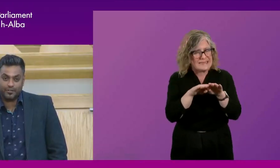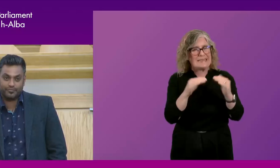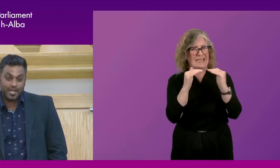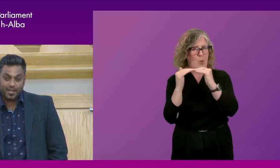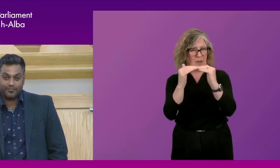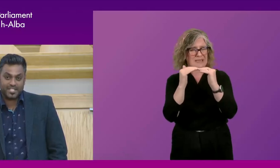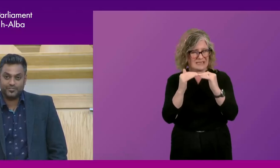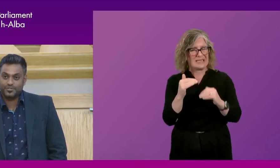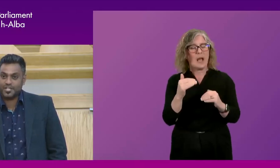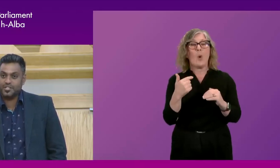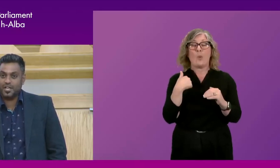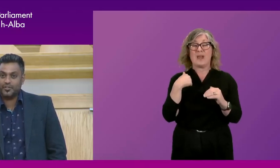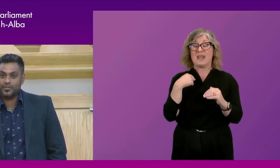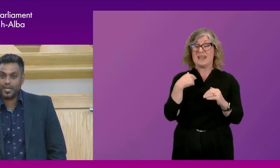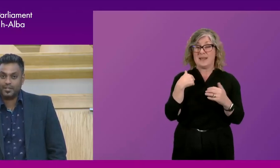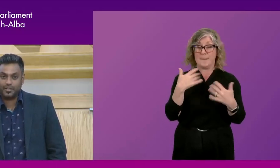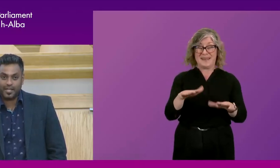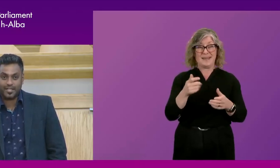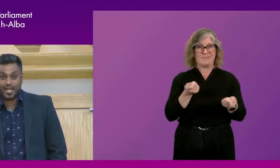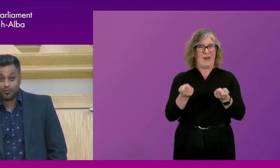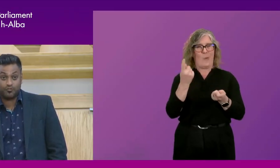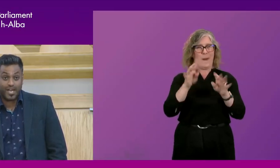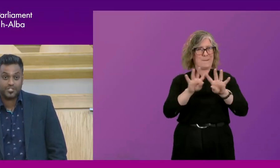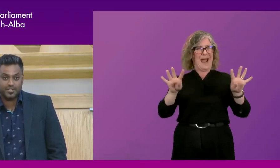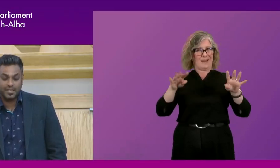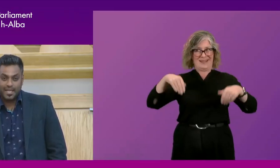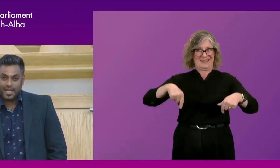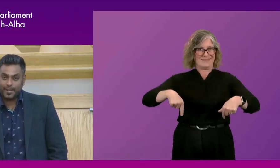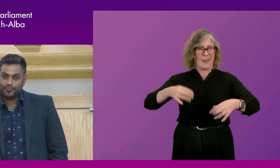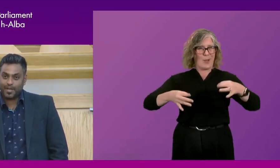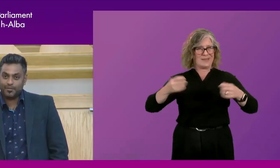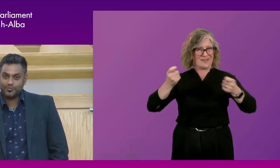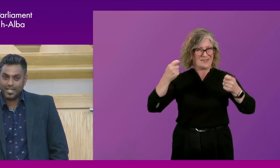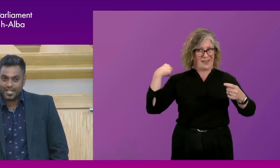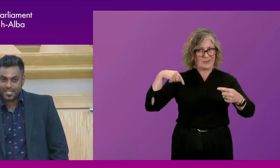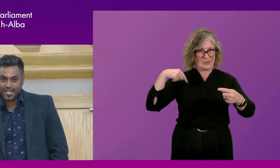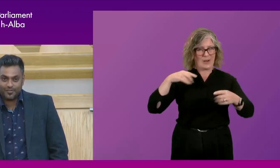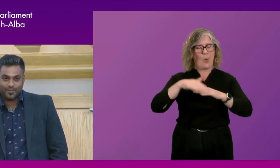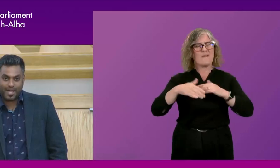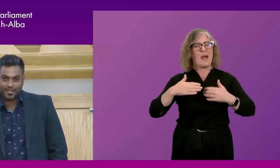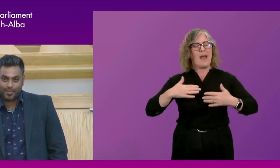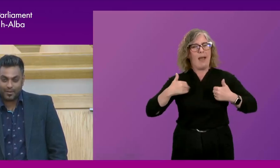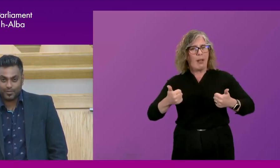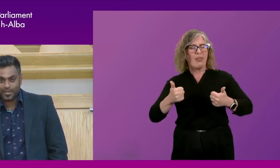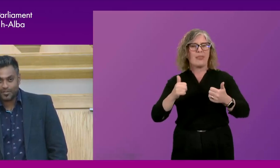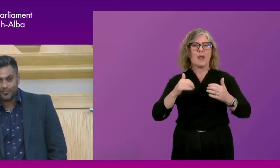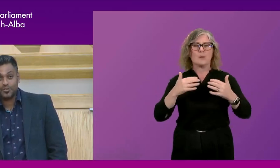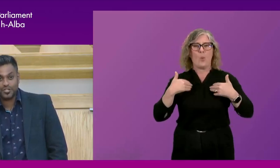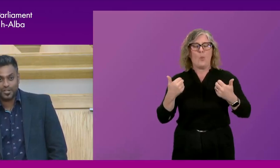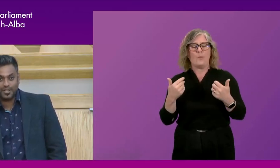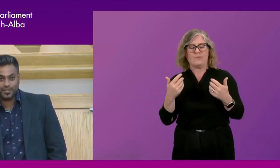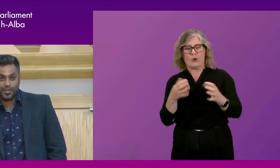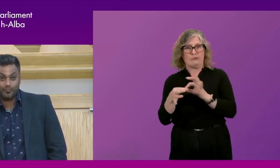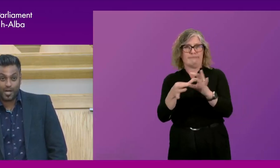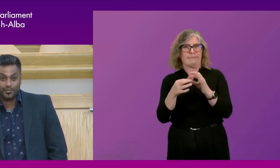for a festival session earlier in the week looking at health creation. I was really keen to hear from the panel about kind of the